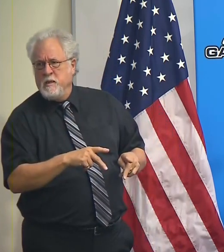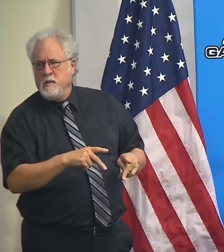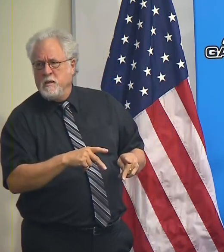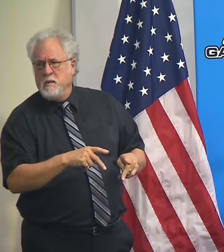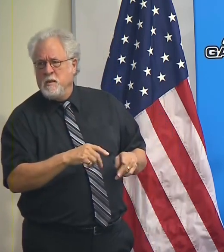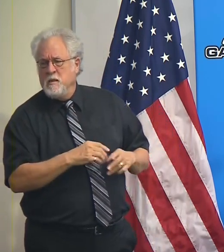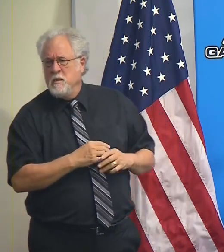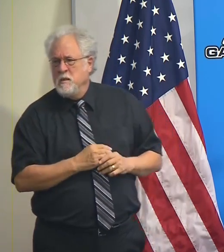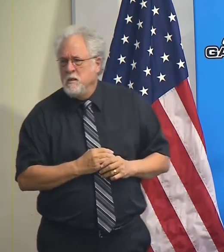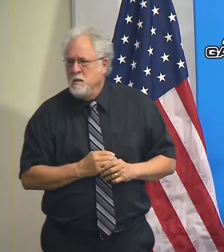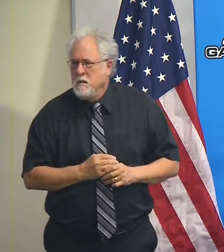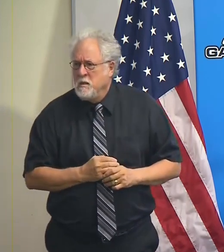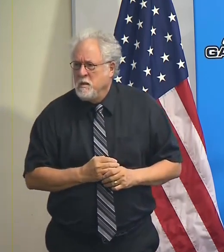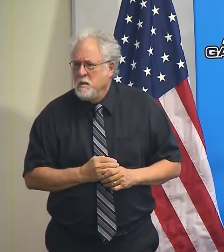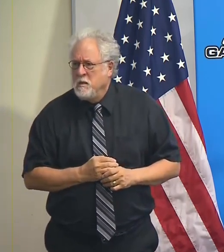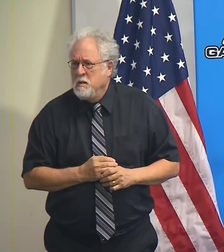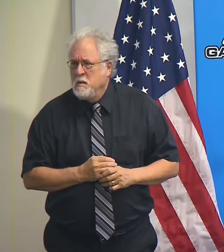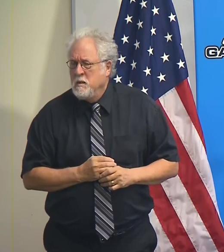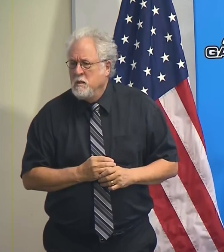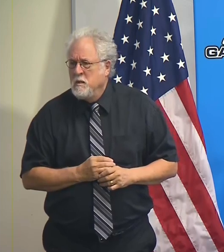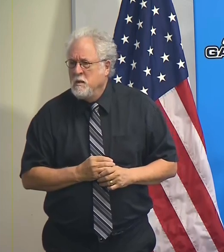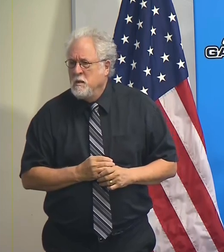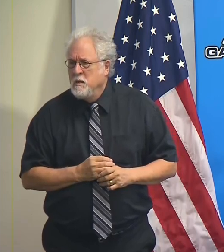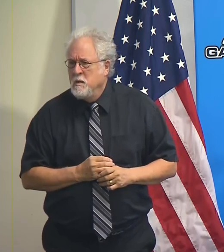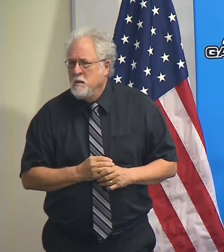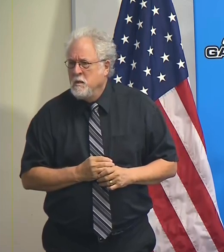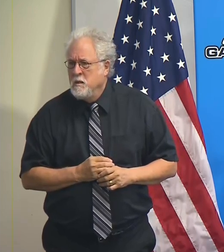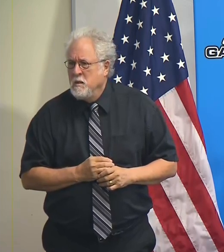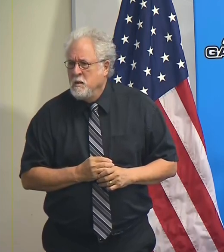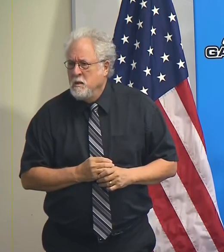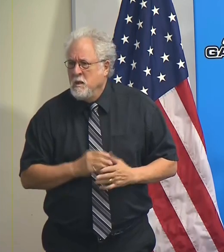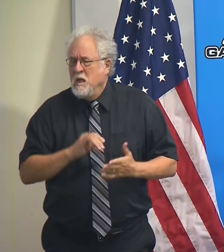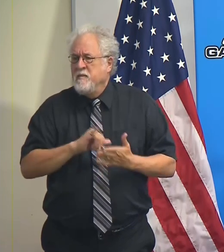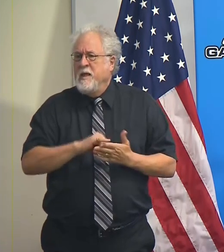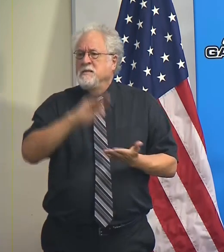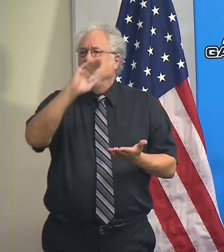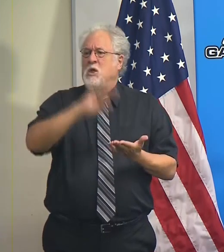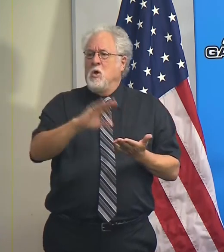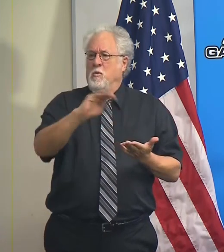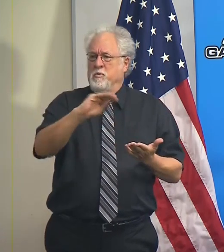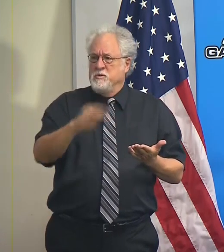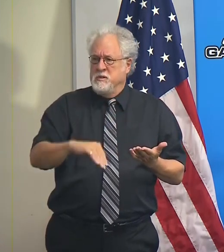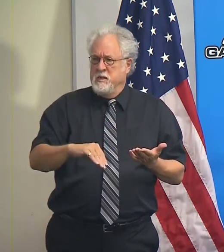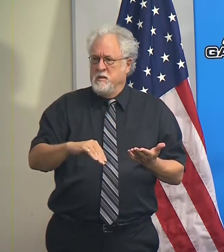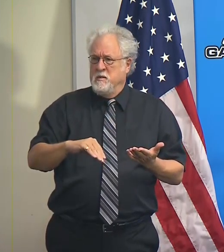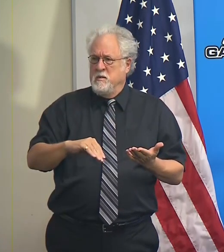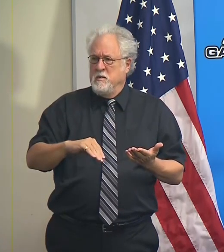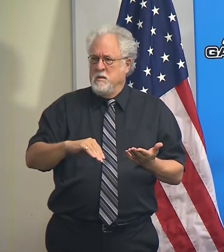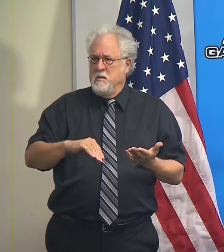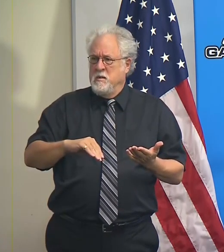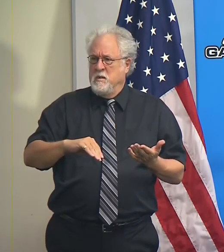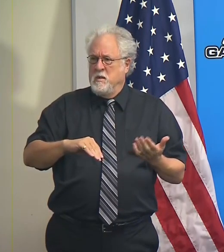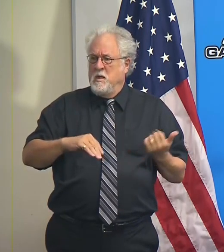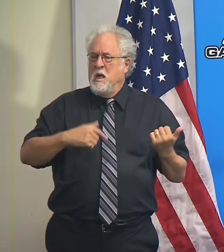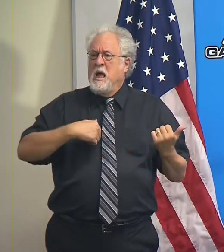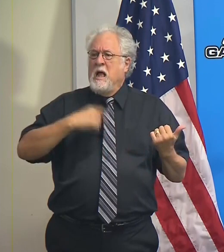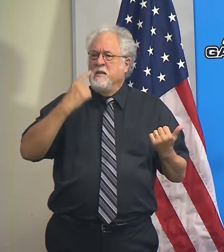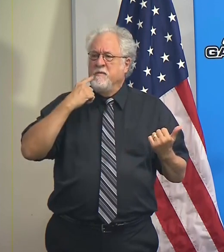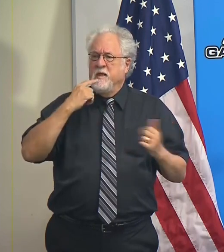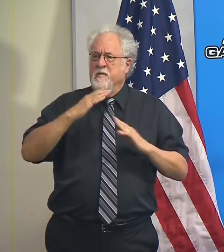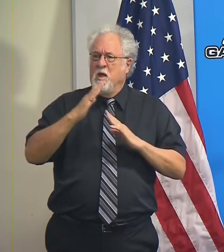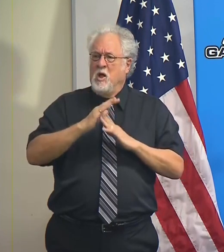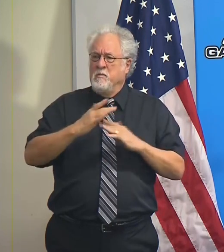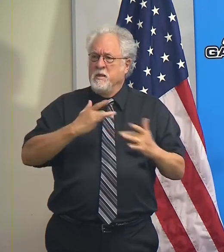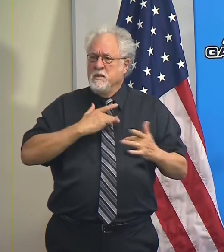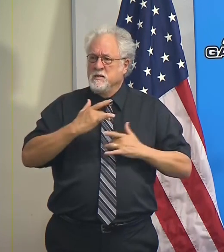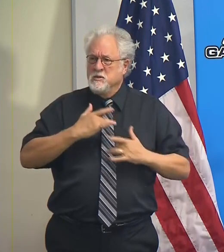that would be a low percentage, I think it's the ultimate concern would